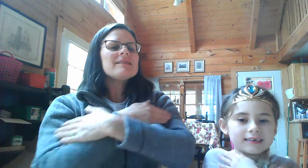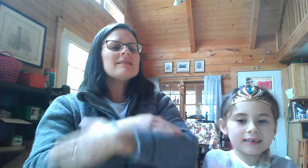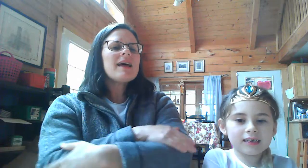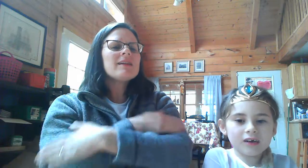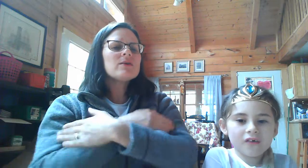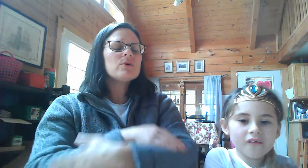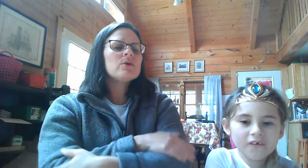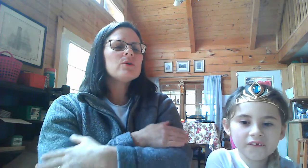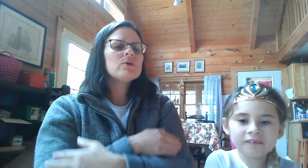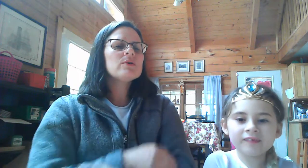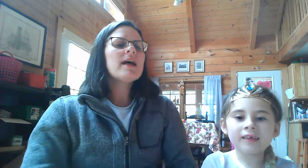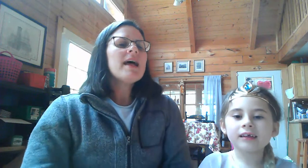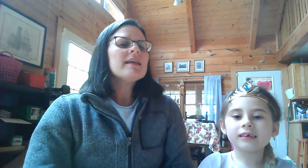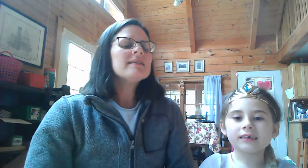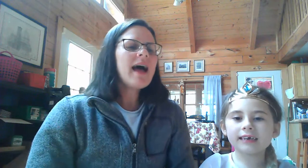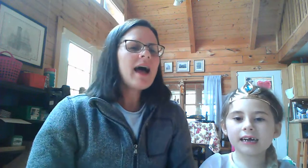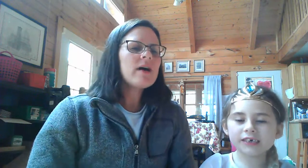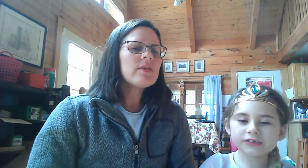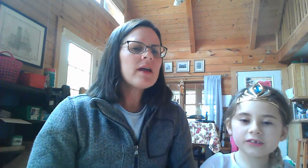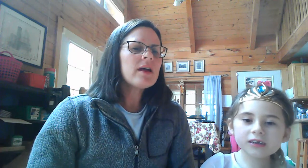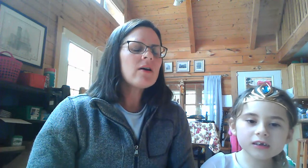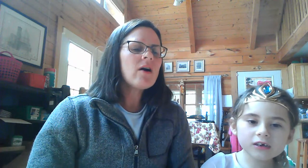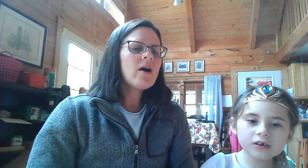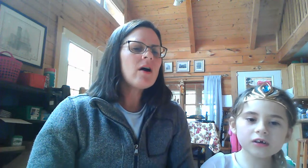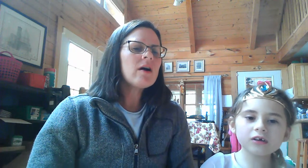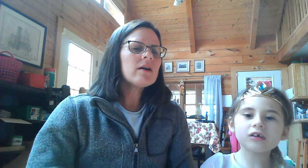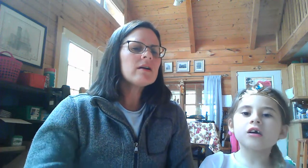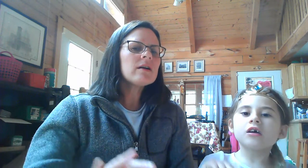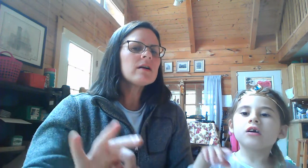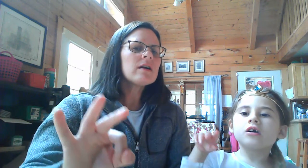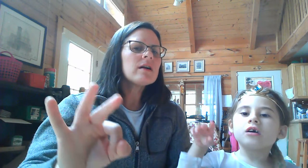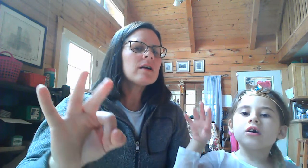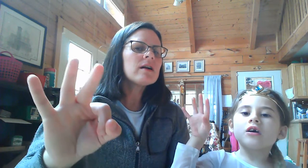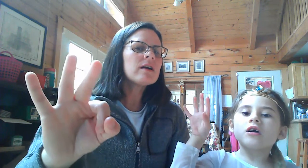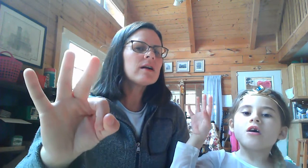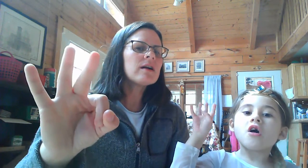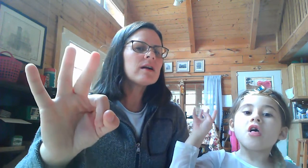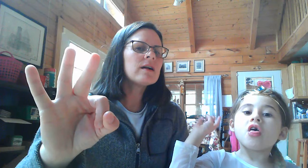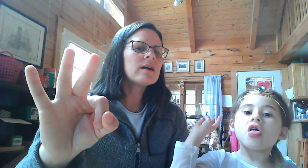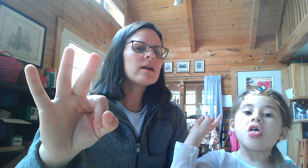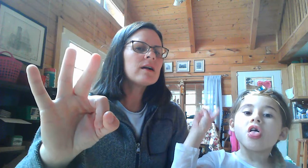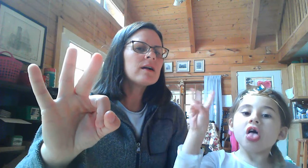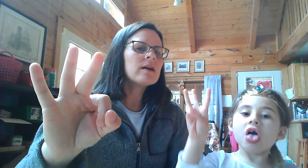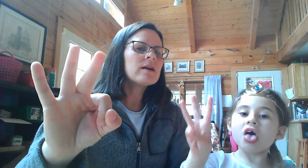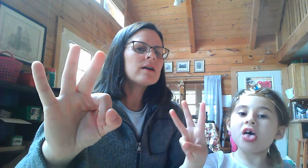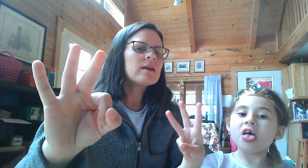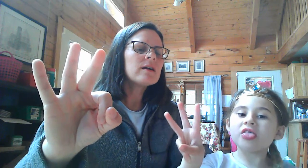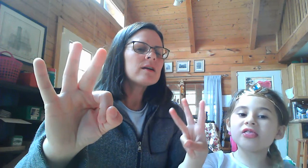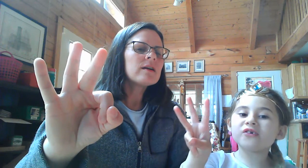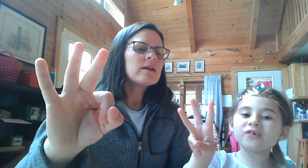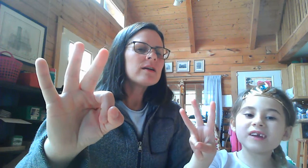and cool. One Now there are three